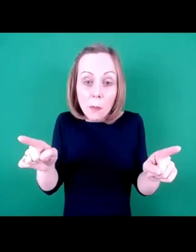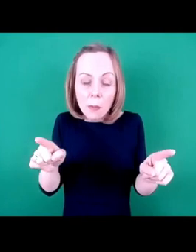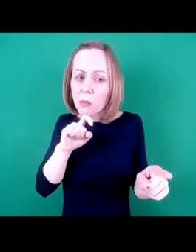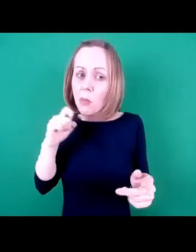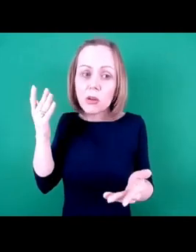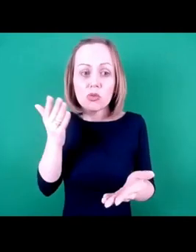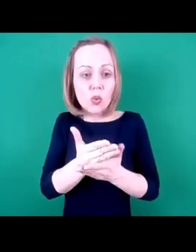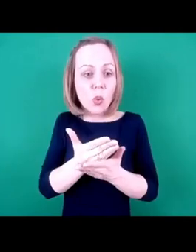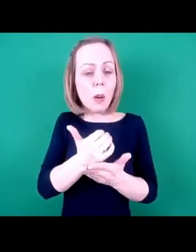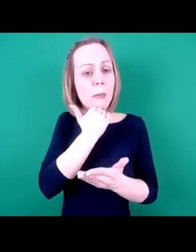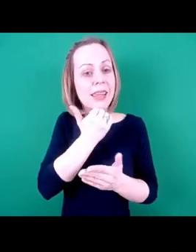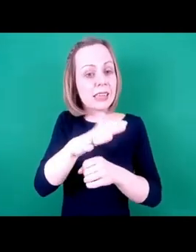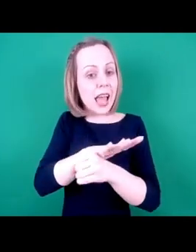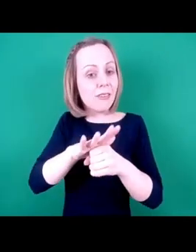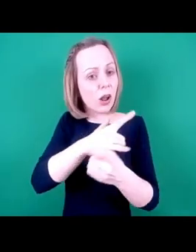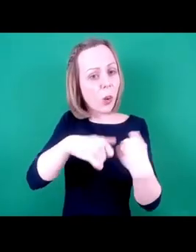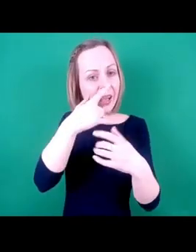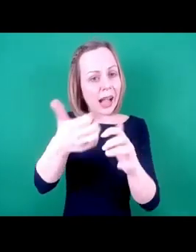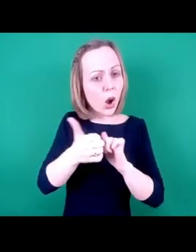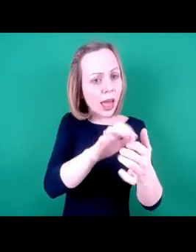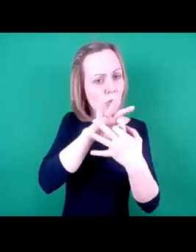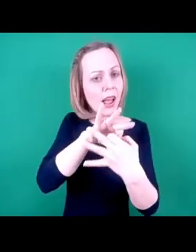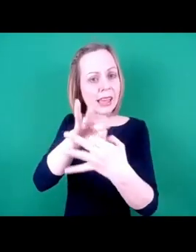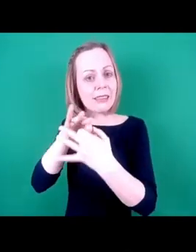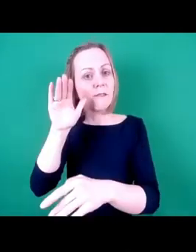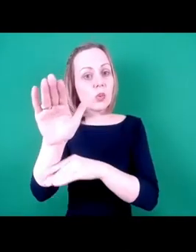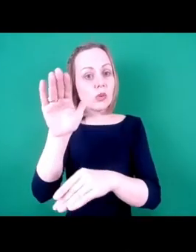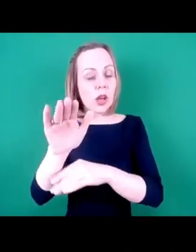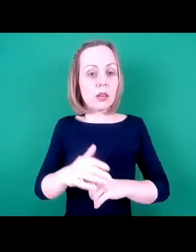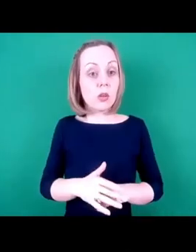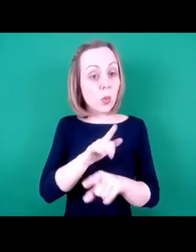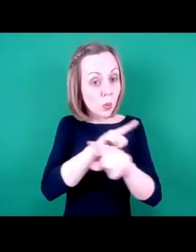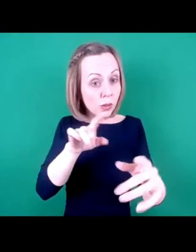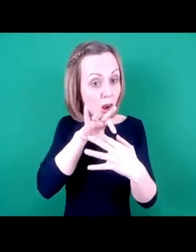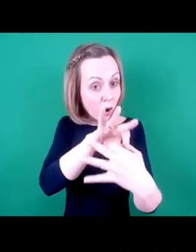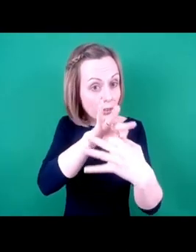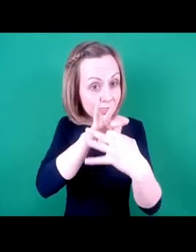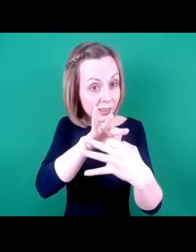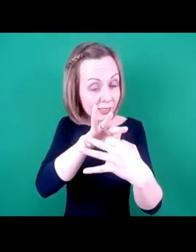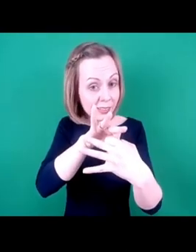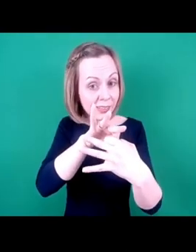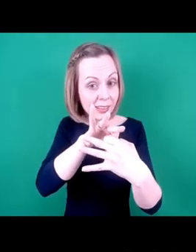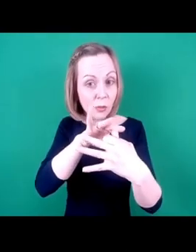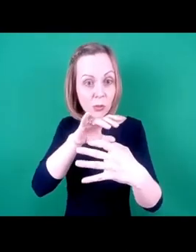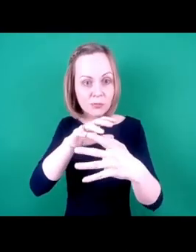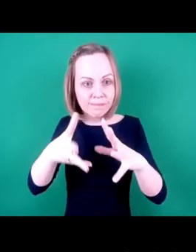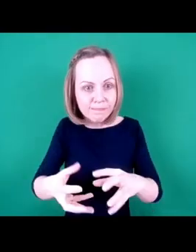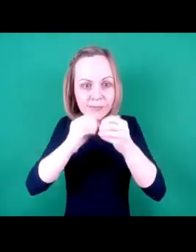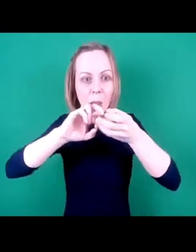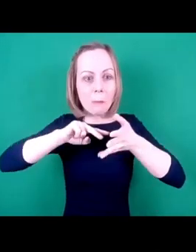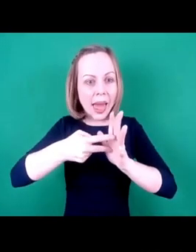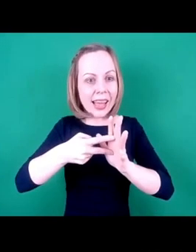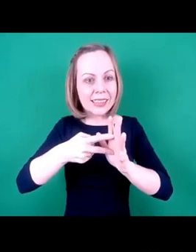of collaboration that we can explore together in the future. So let's stay in touch and let's cook up some plans together.